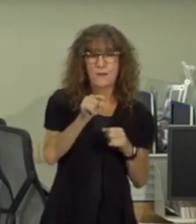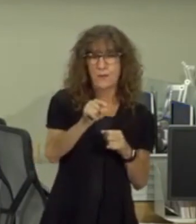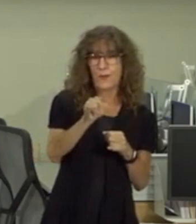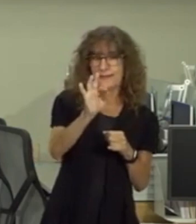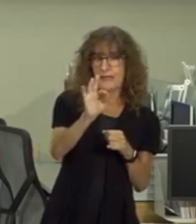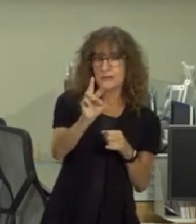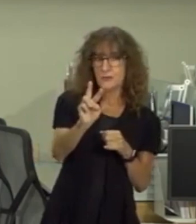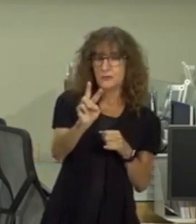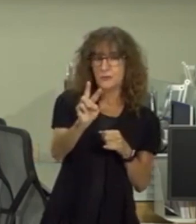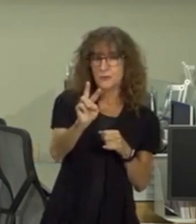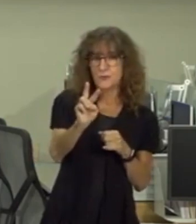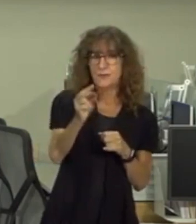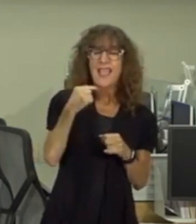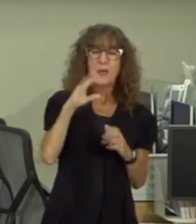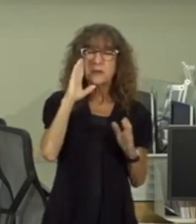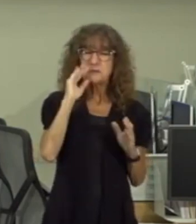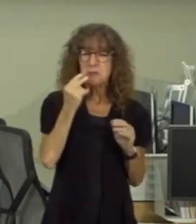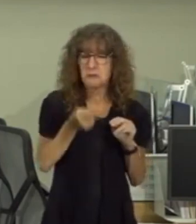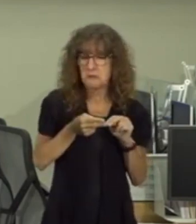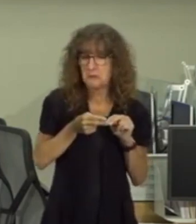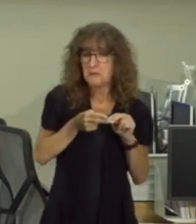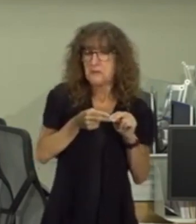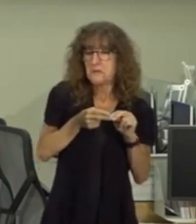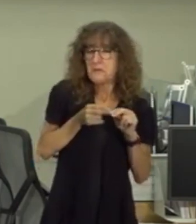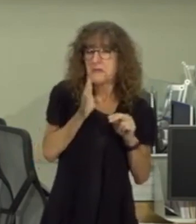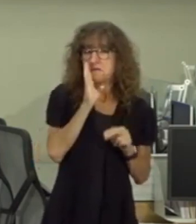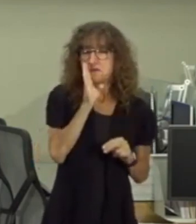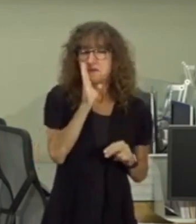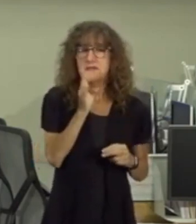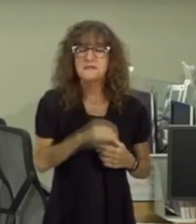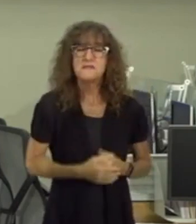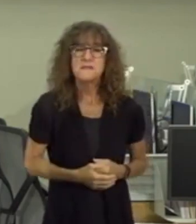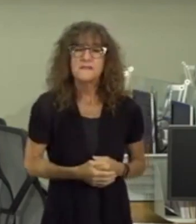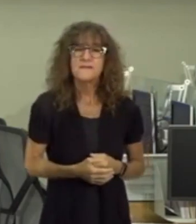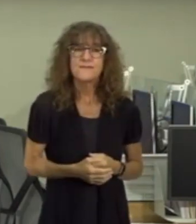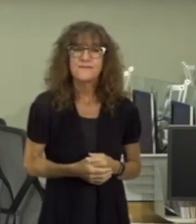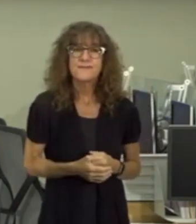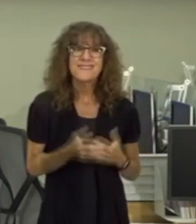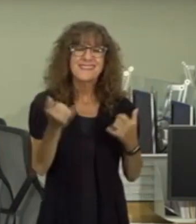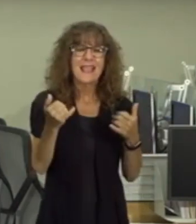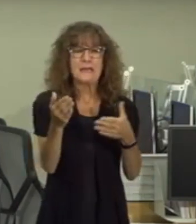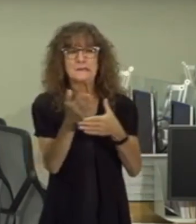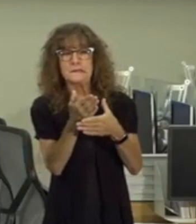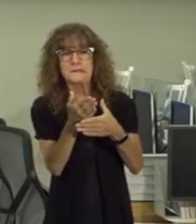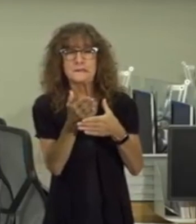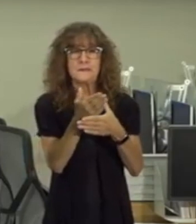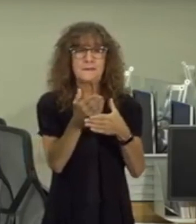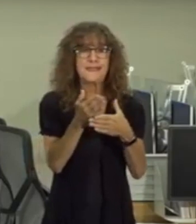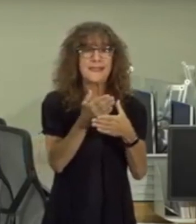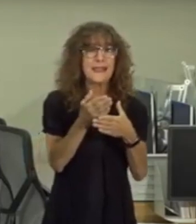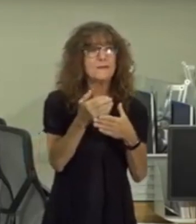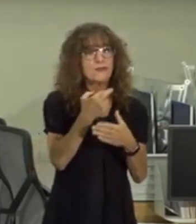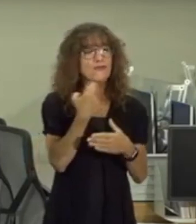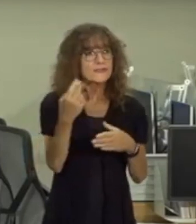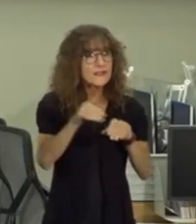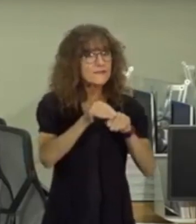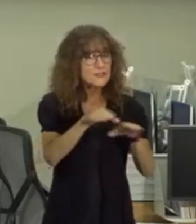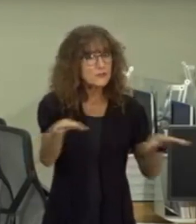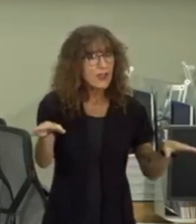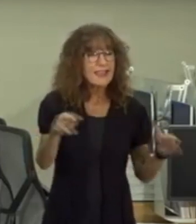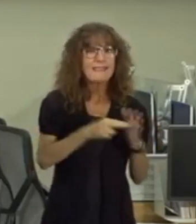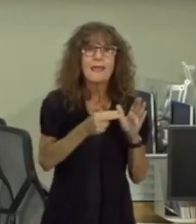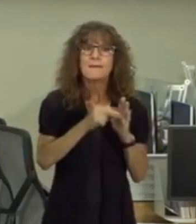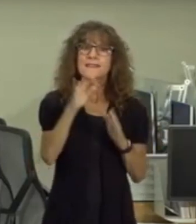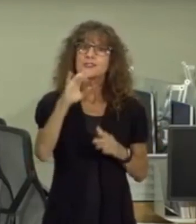and we suspect it's going to increase a little bit more placing us at medium risk for spread in other